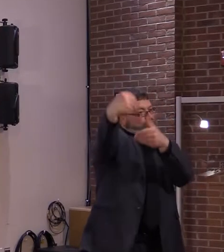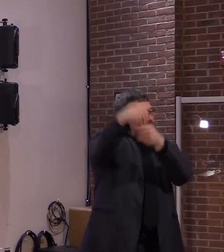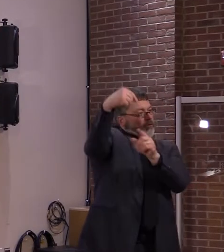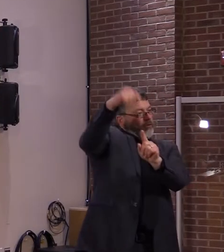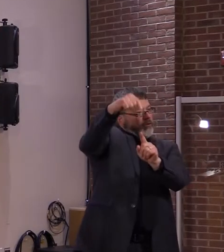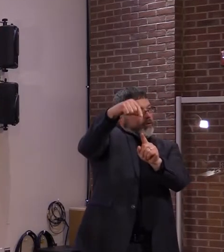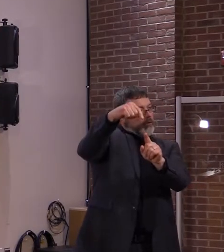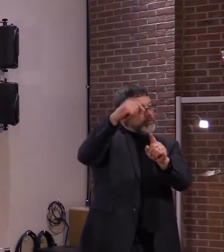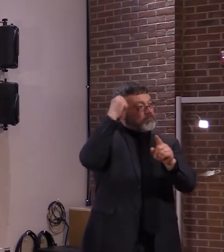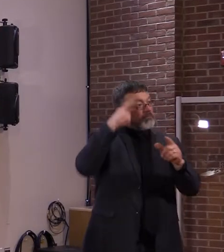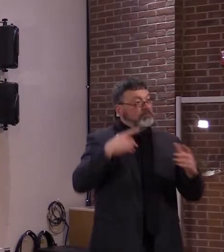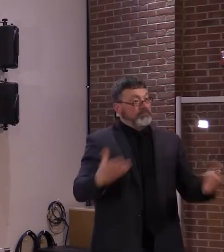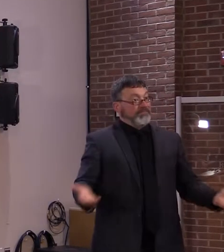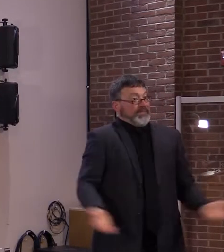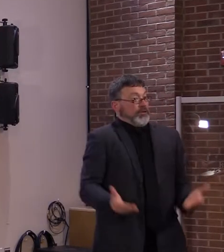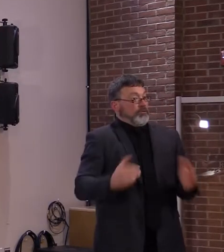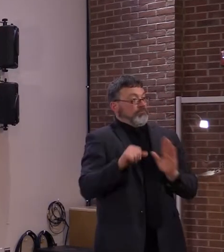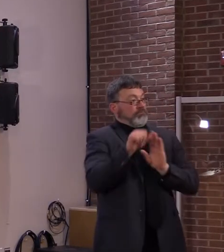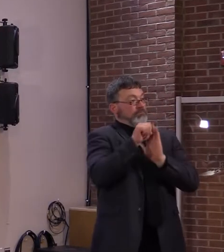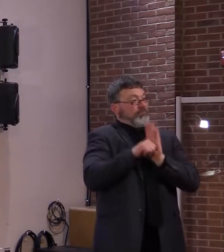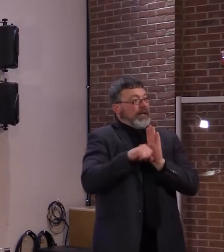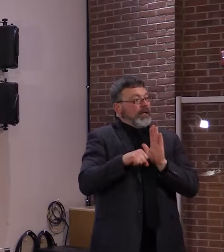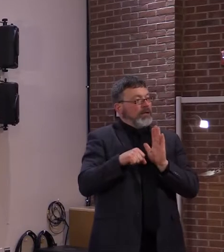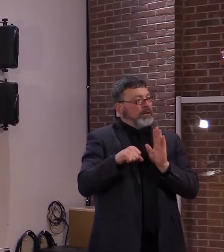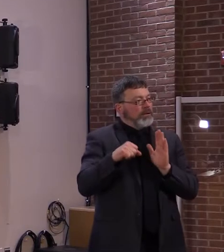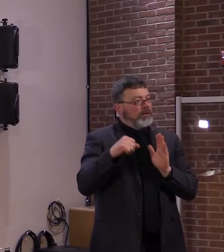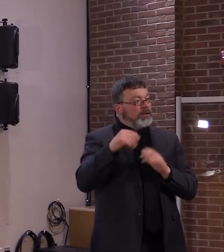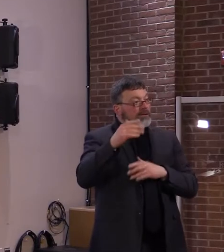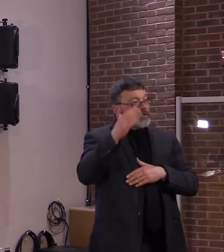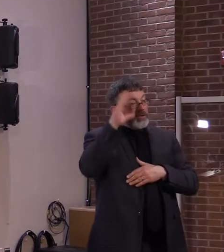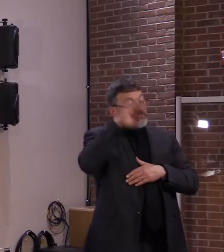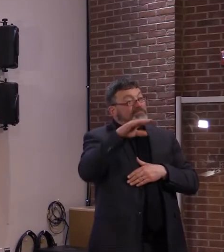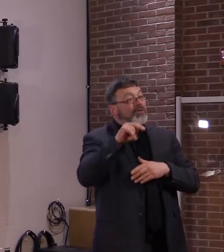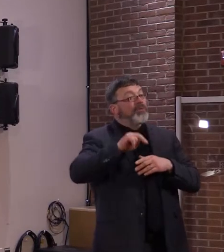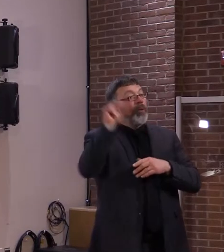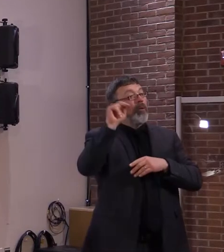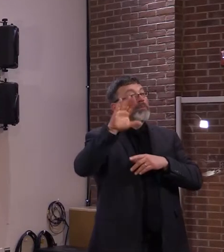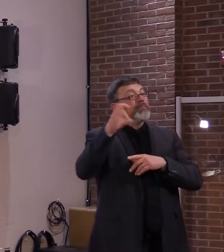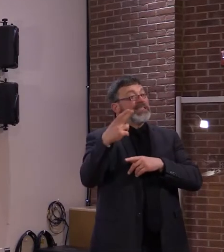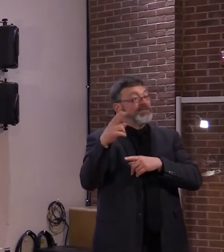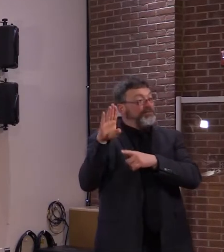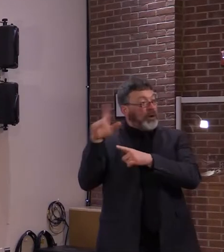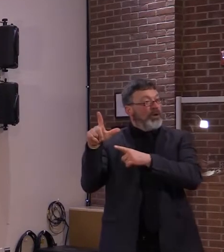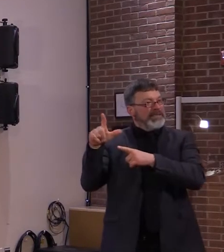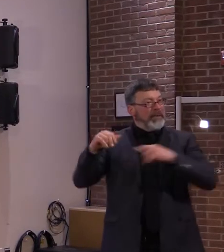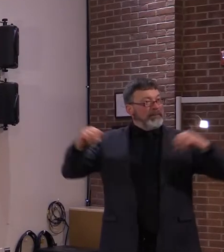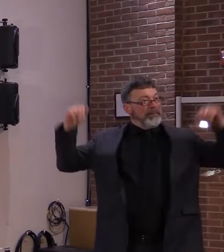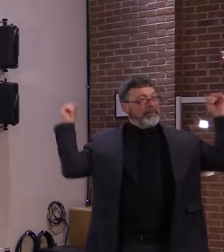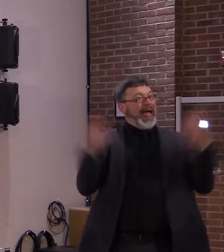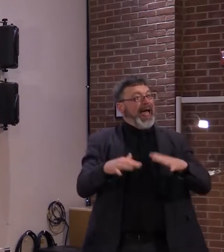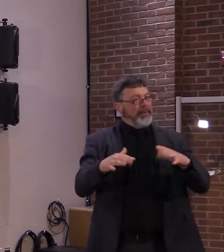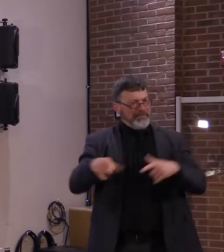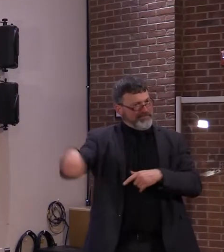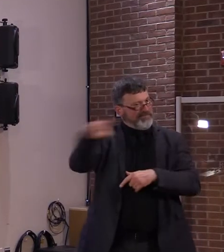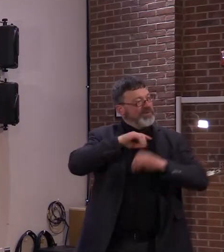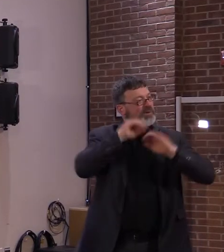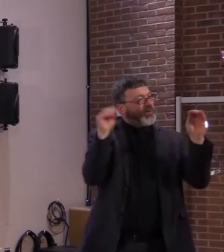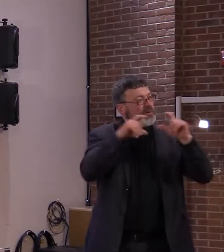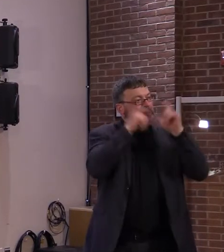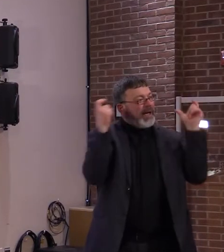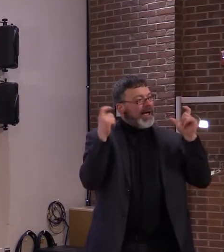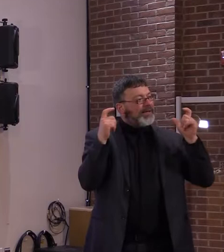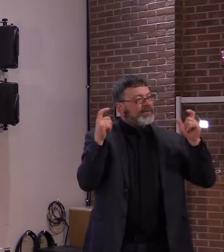arise from the North Beach celebrations recently. As the governor said last week, our team is actively